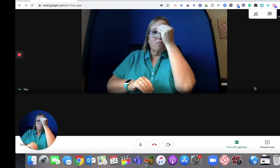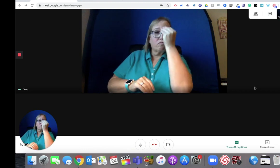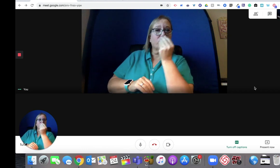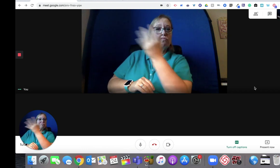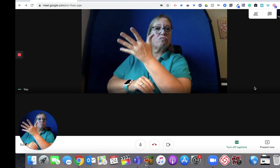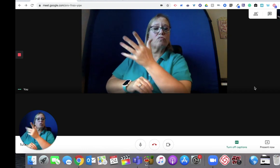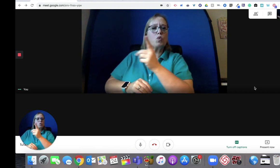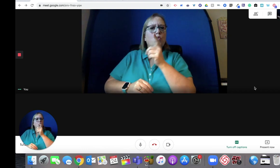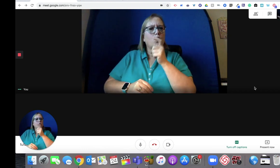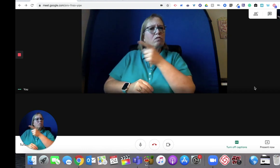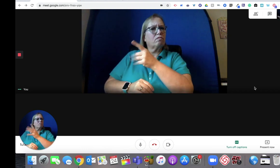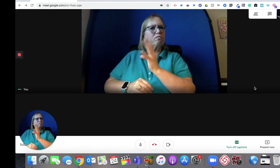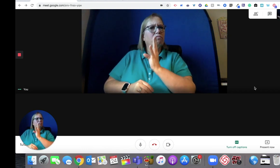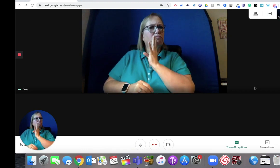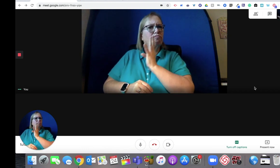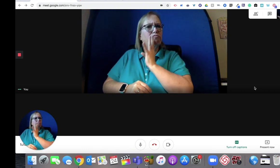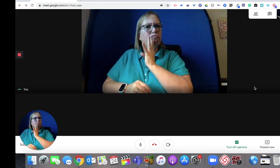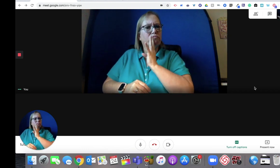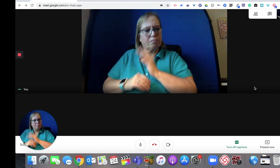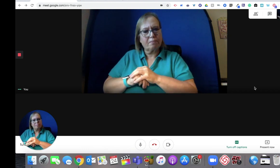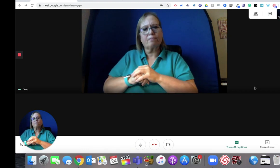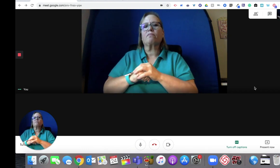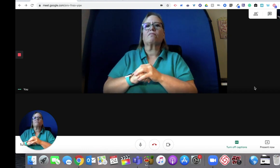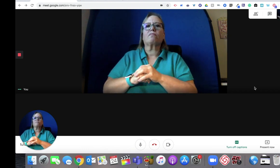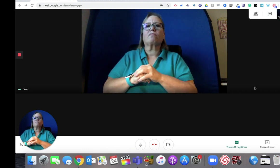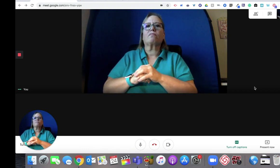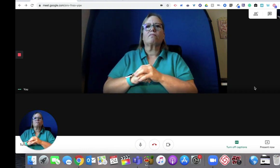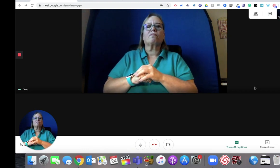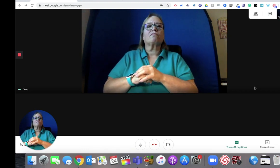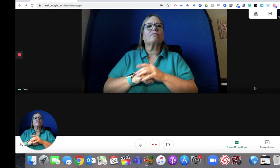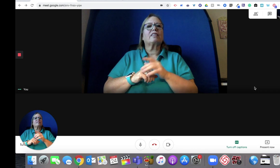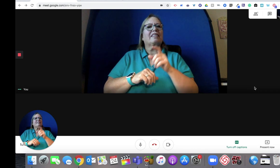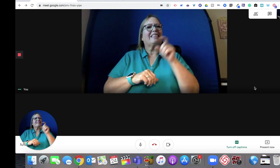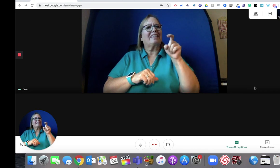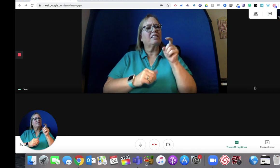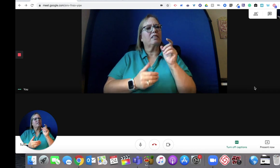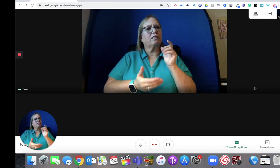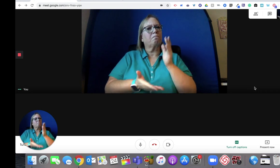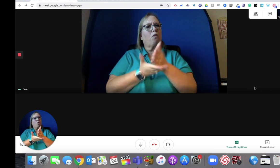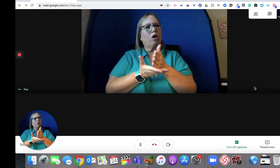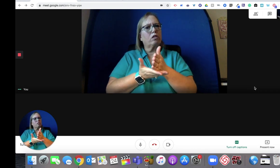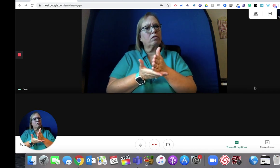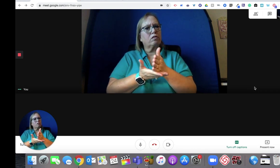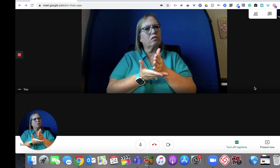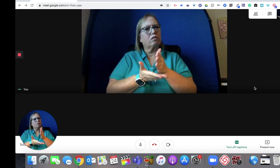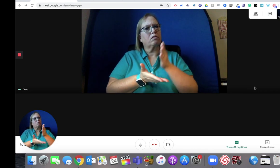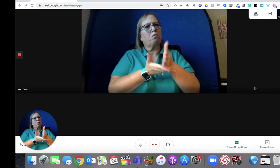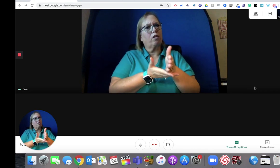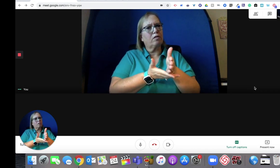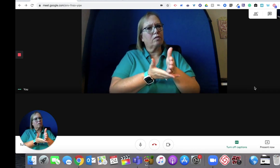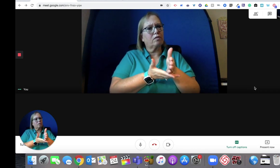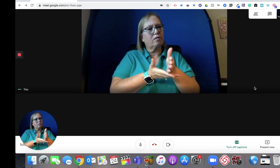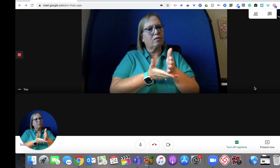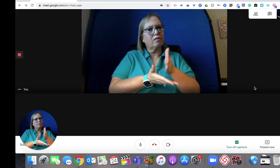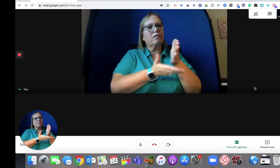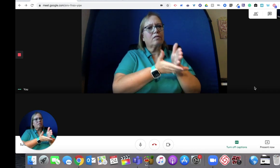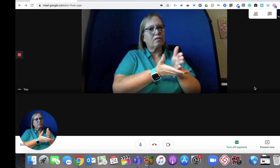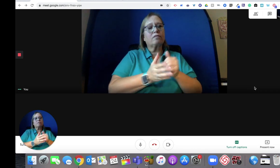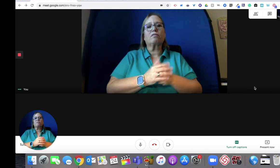It is really important for you to let the person who is speaking know that it's important that they pause in between